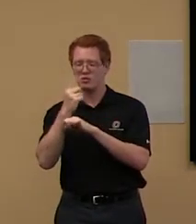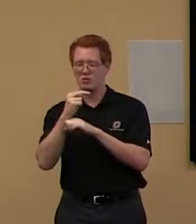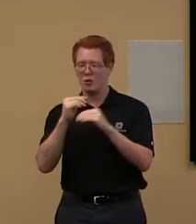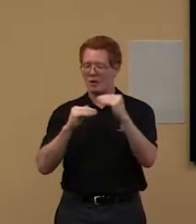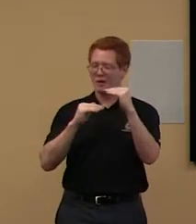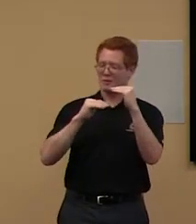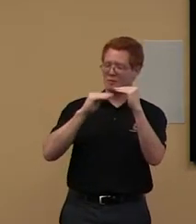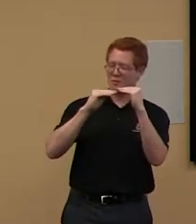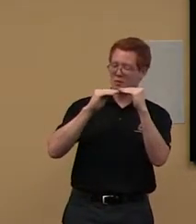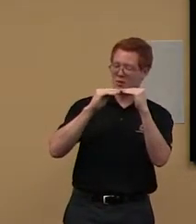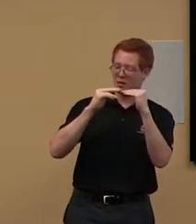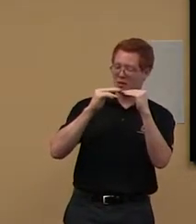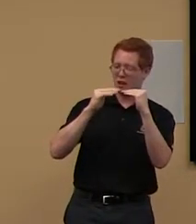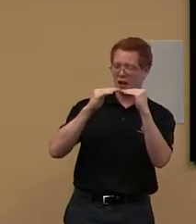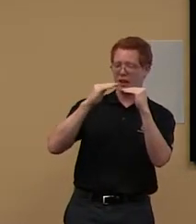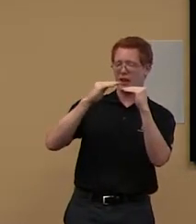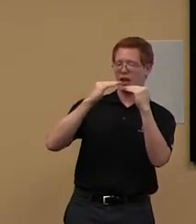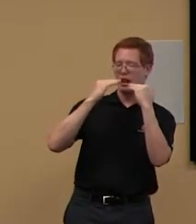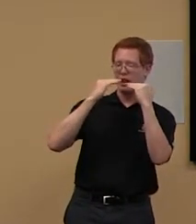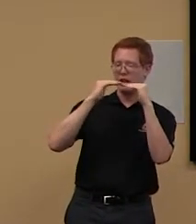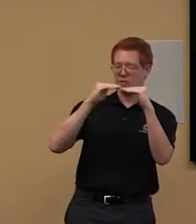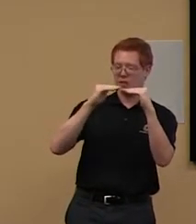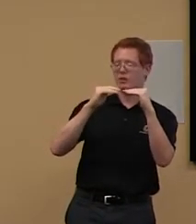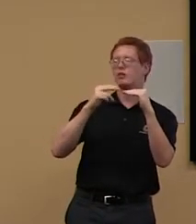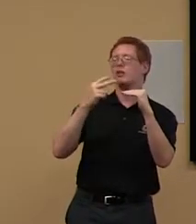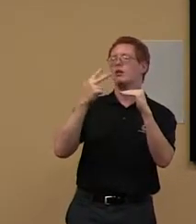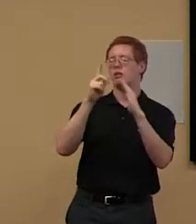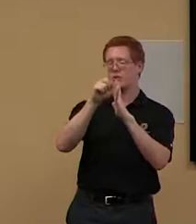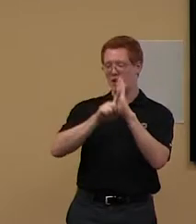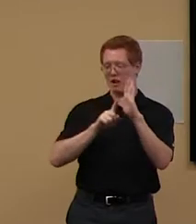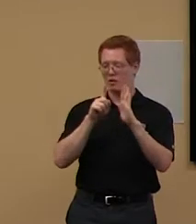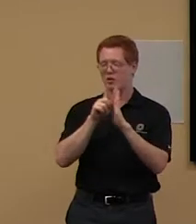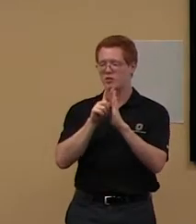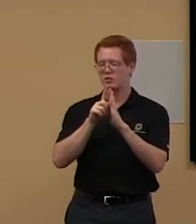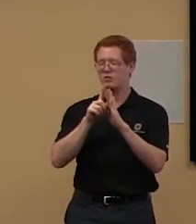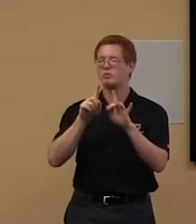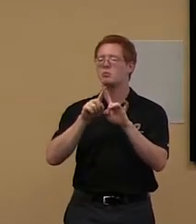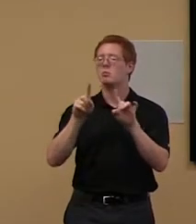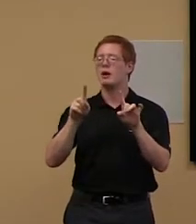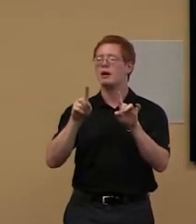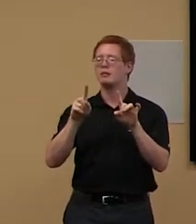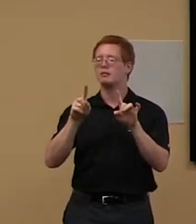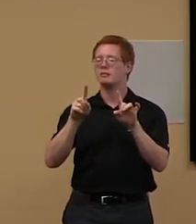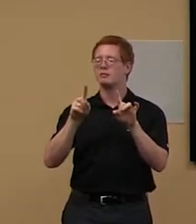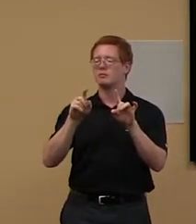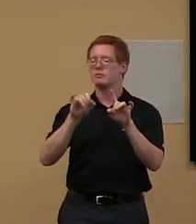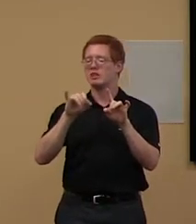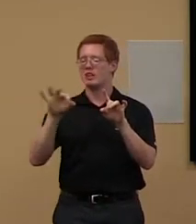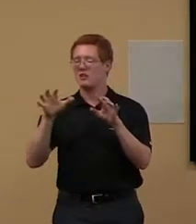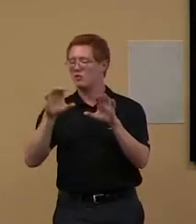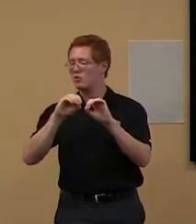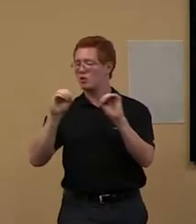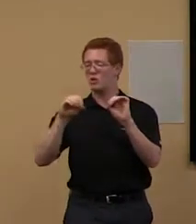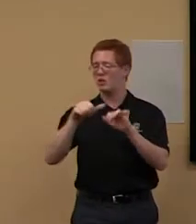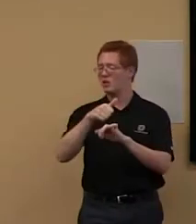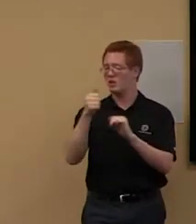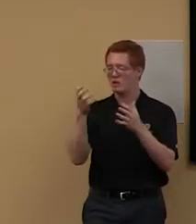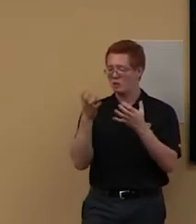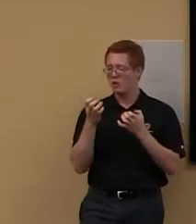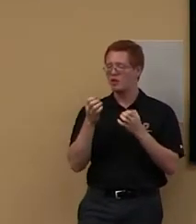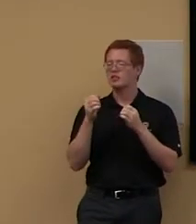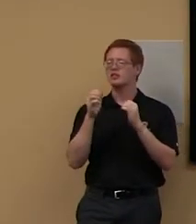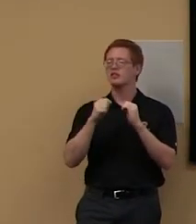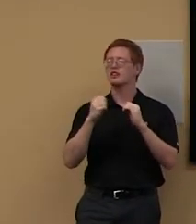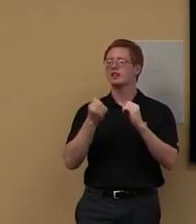Let me show you. I know this is, this is always, when it goes back behind me, I know it's pretty, you know, it's